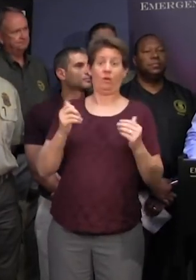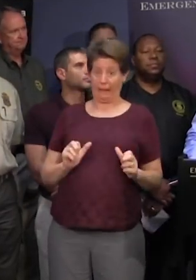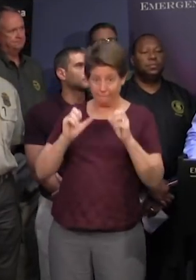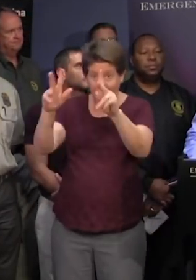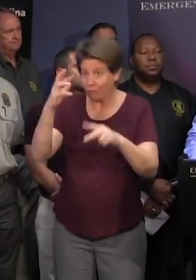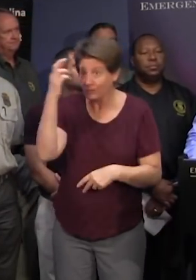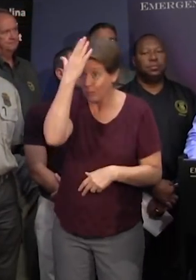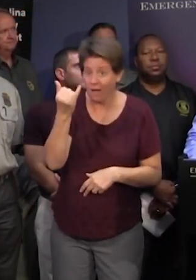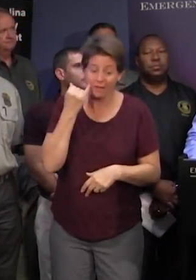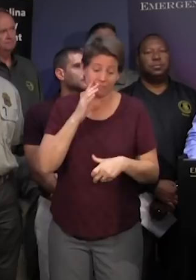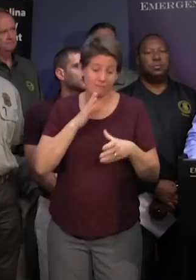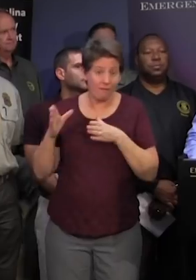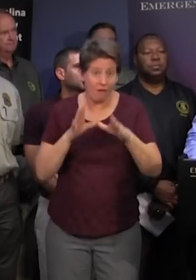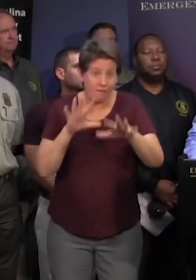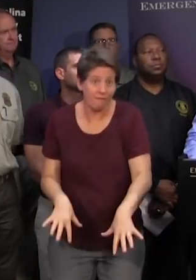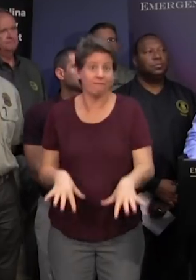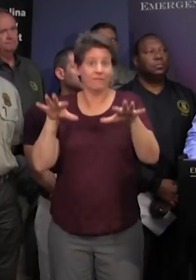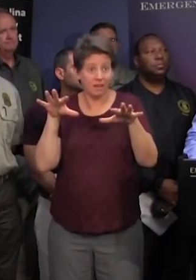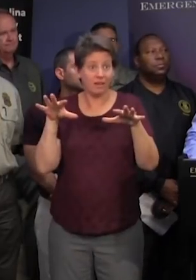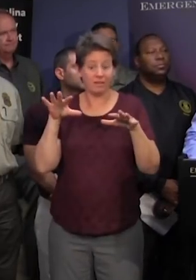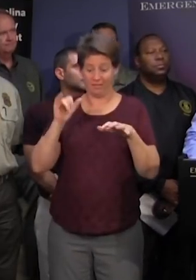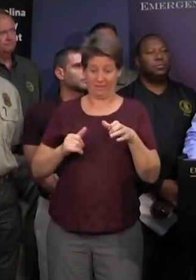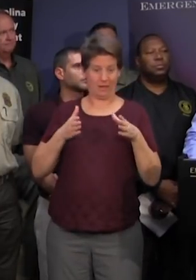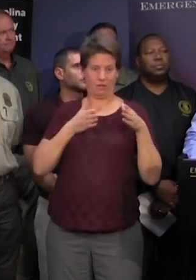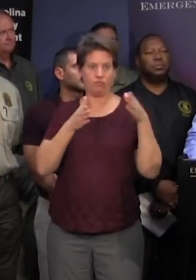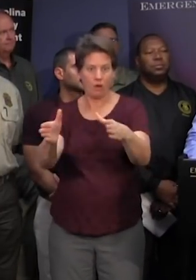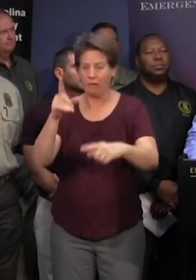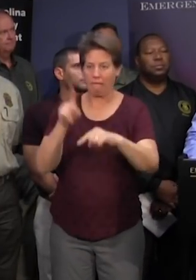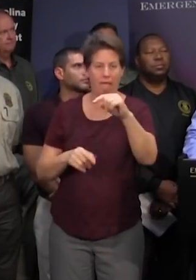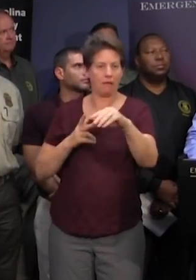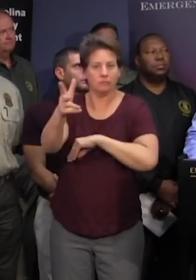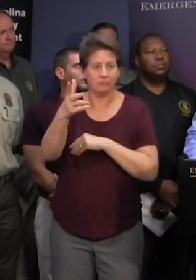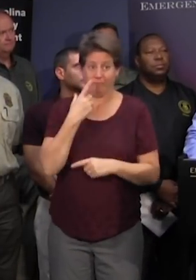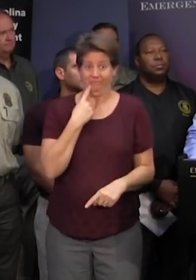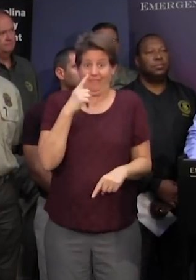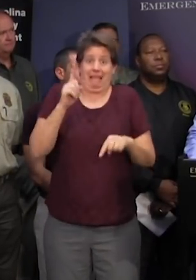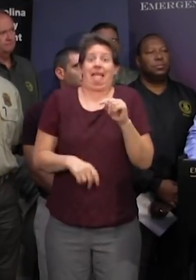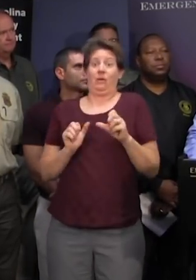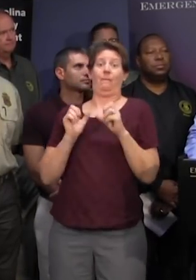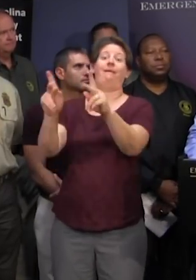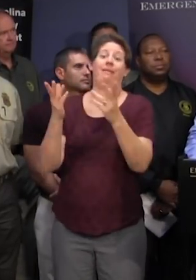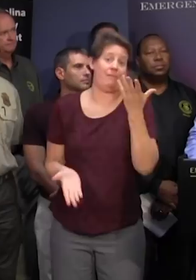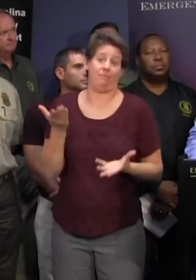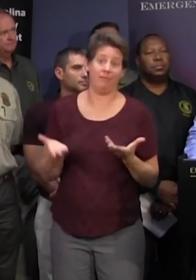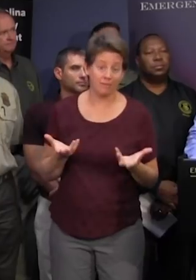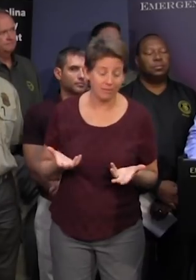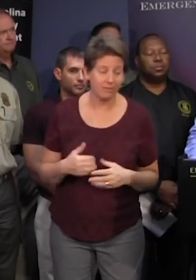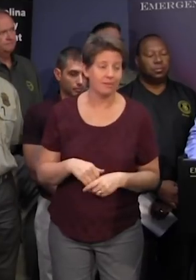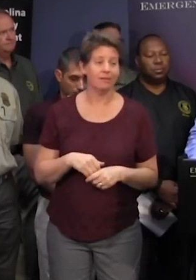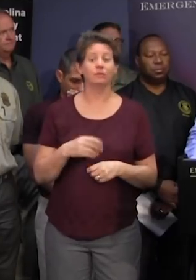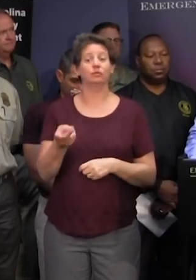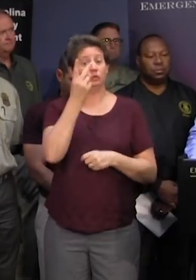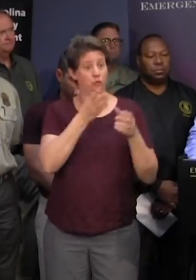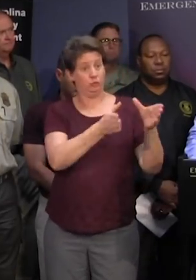gets flooded which is what ms hall is talking about and that road is cut off then they won't be able to get back perhaps uh we've got